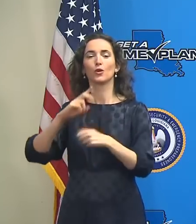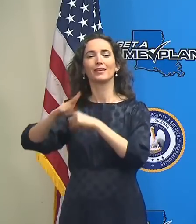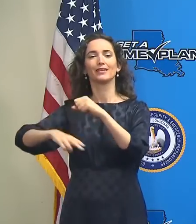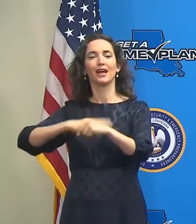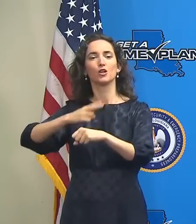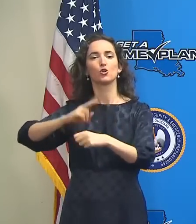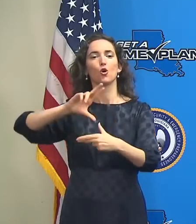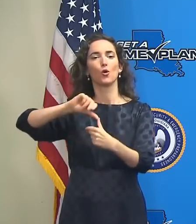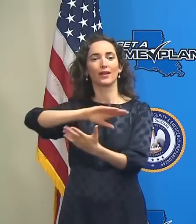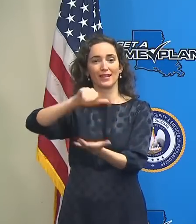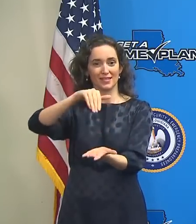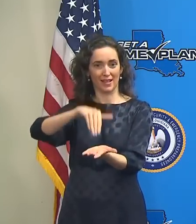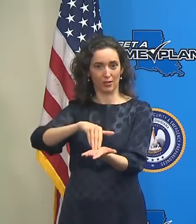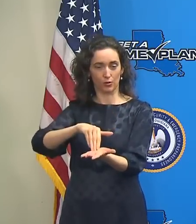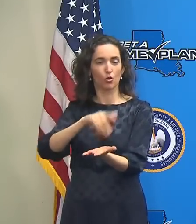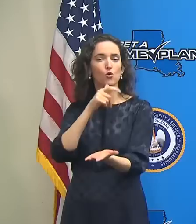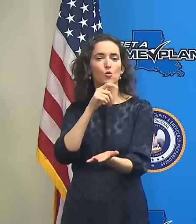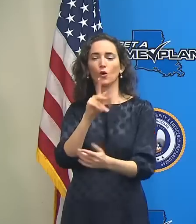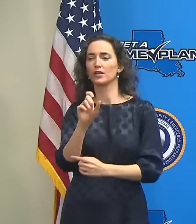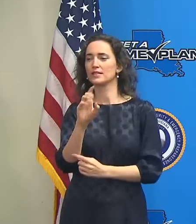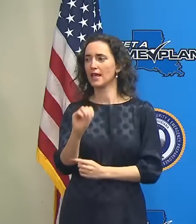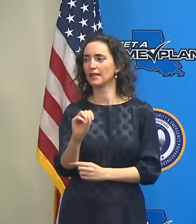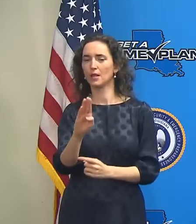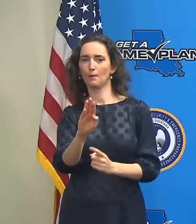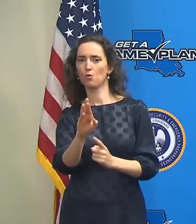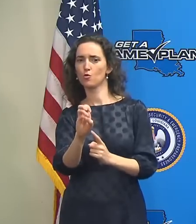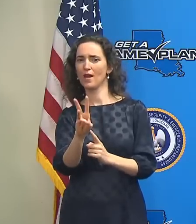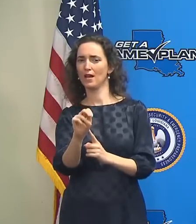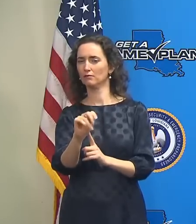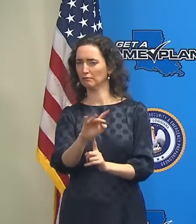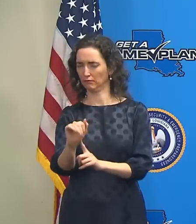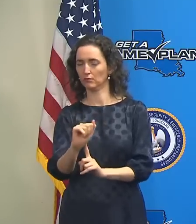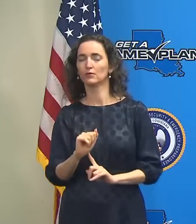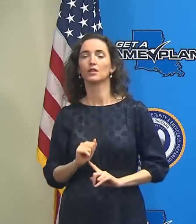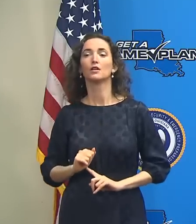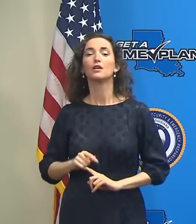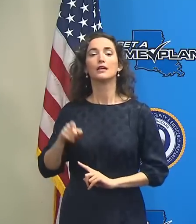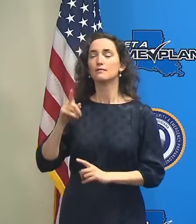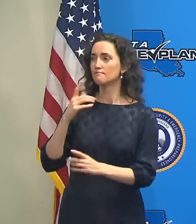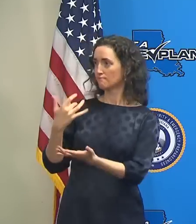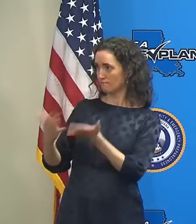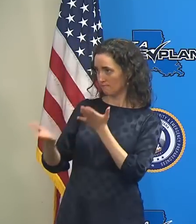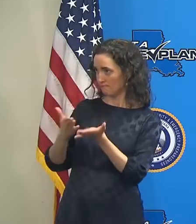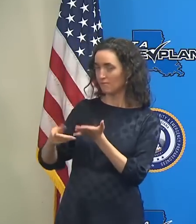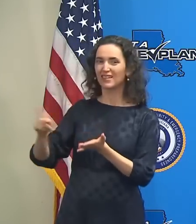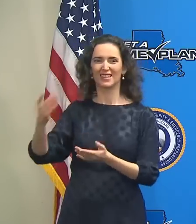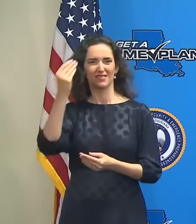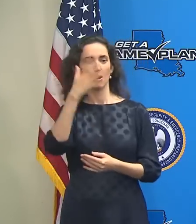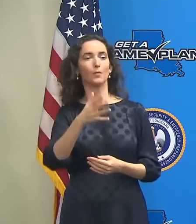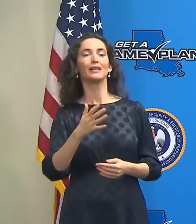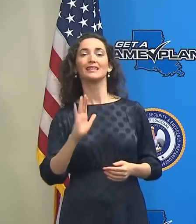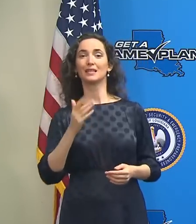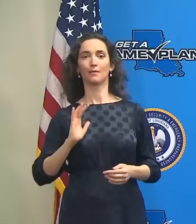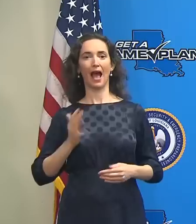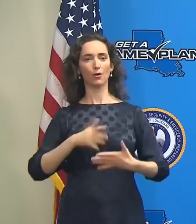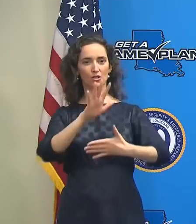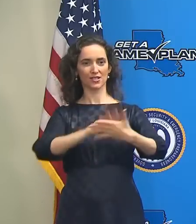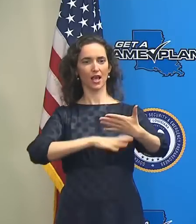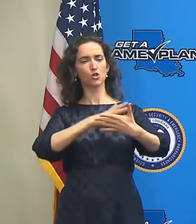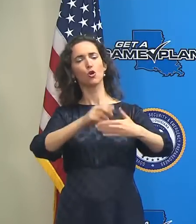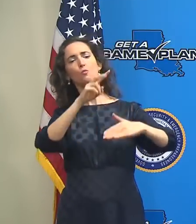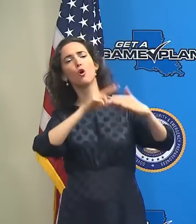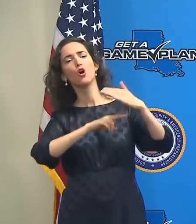Center, Ken Graham, and he indicated that the storm is sort of ahead of schedule, meaning they had